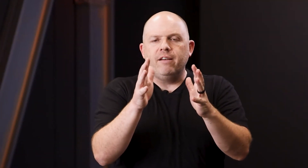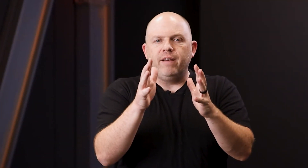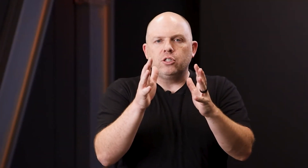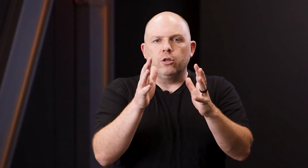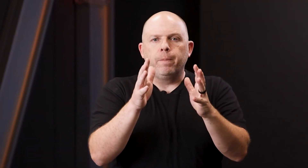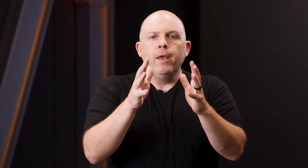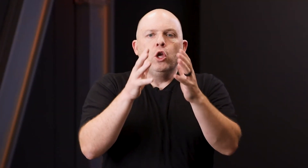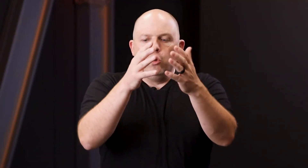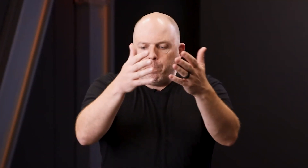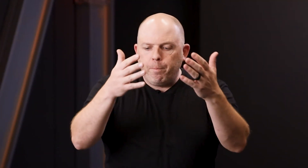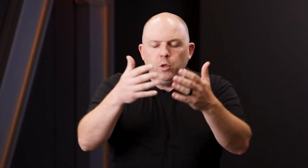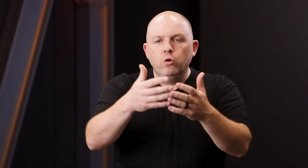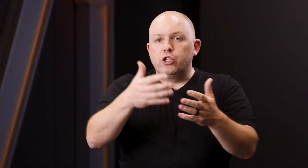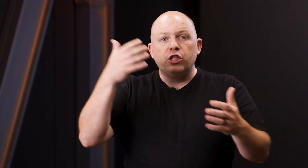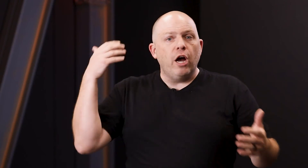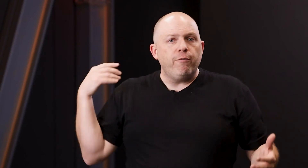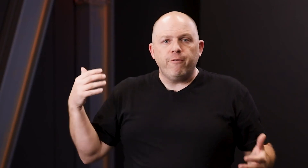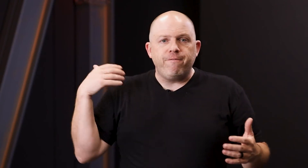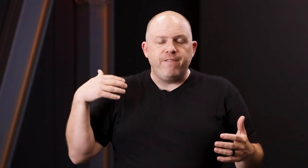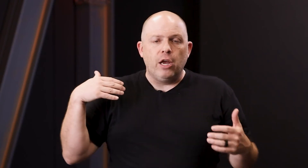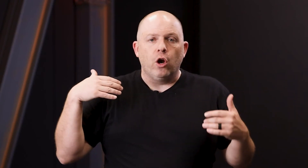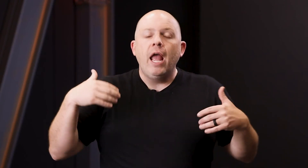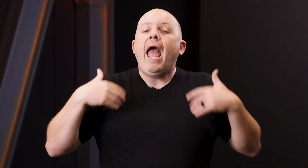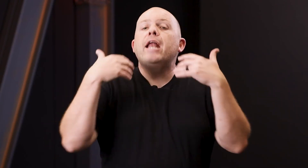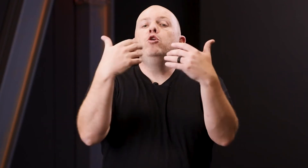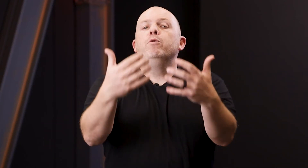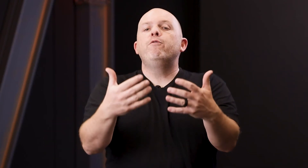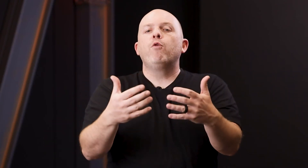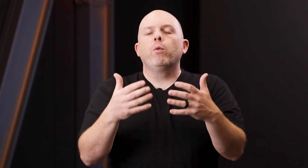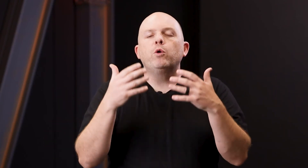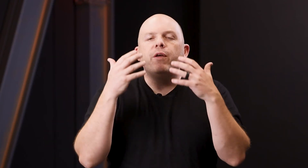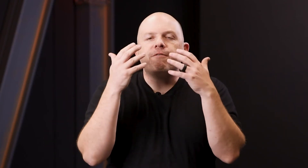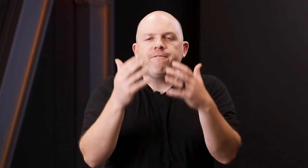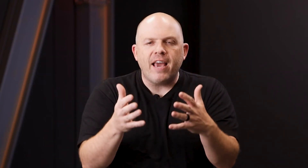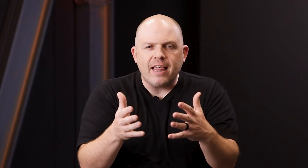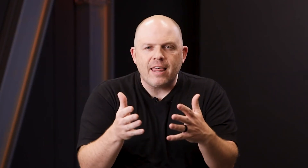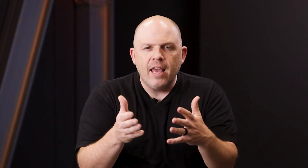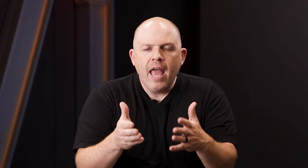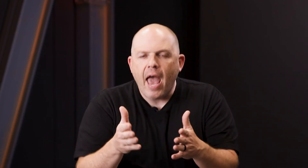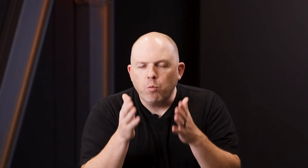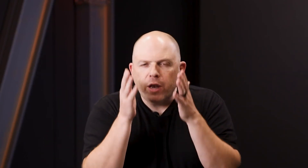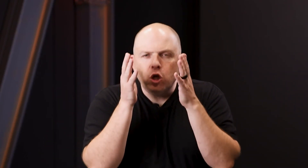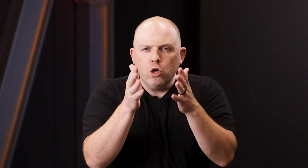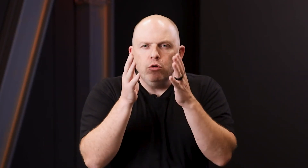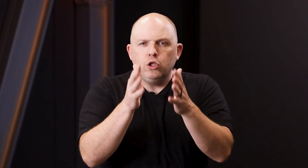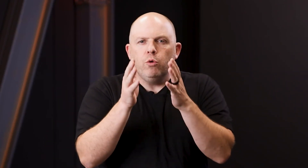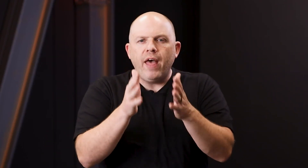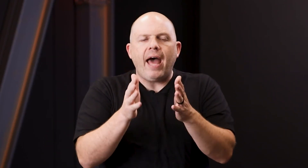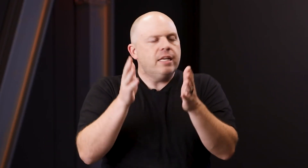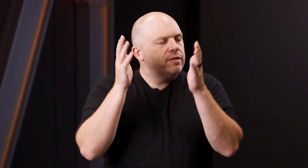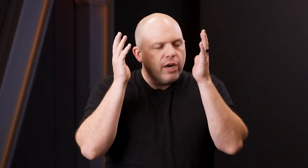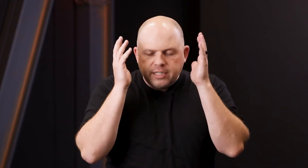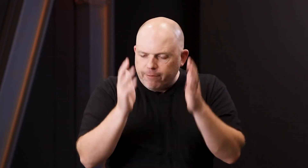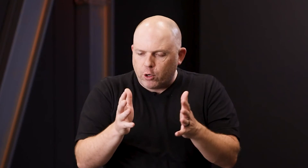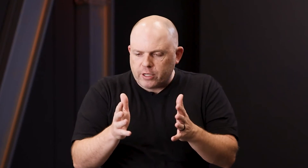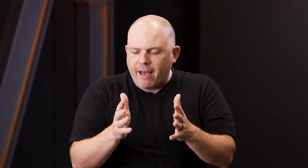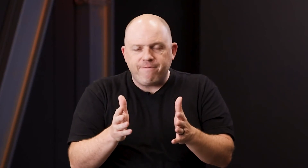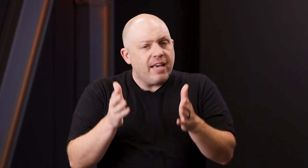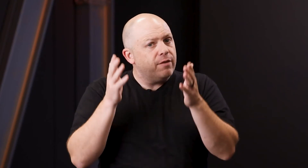investor, you shelf fear and you move forward with faith. And when you do that, it's very difficult to have faith if